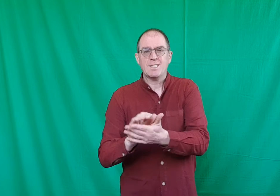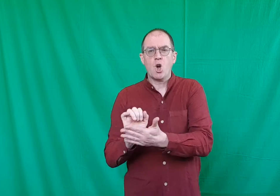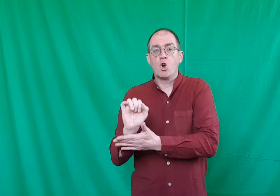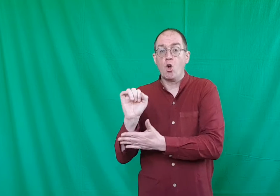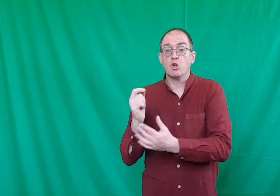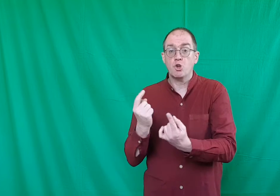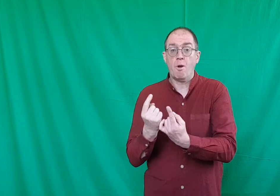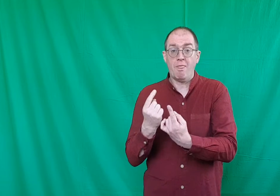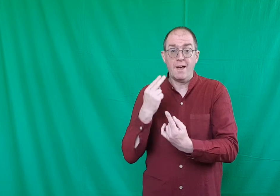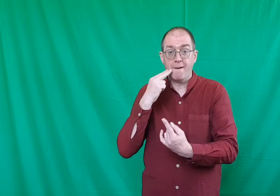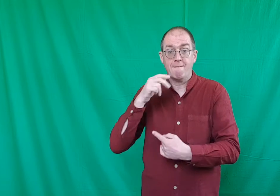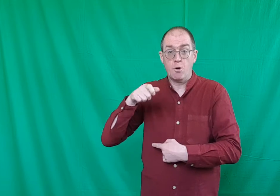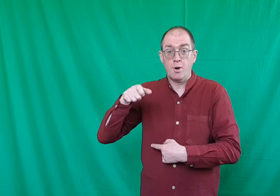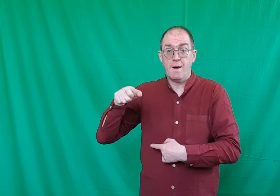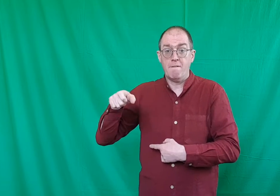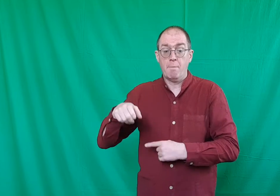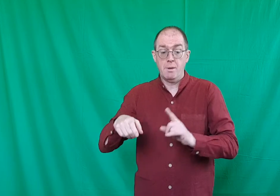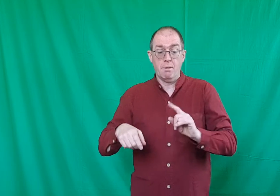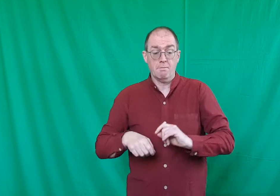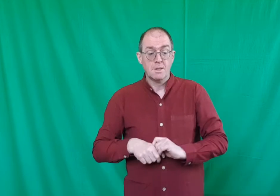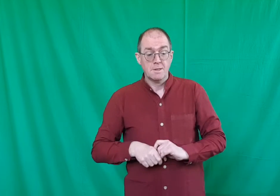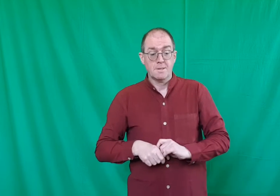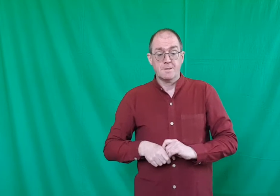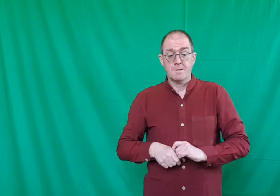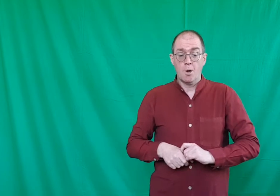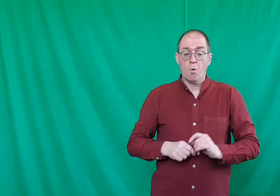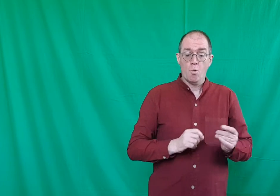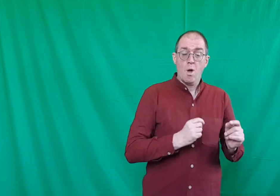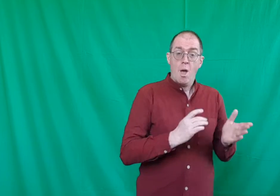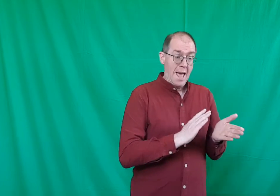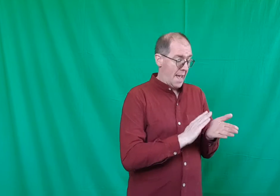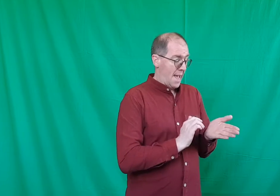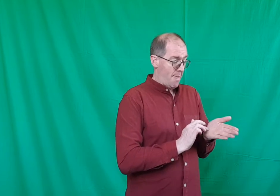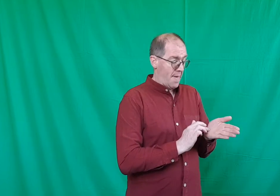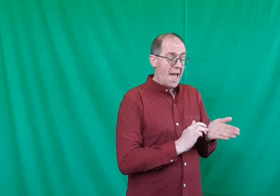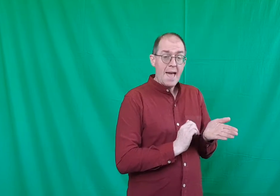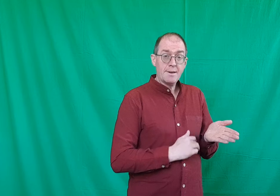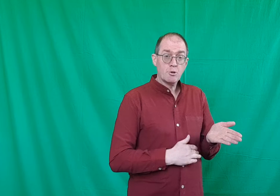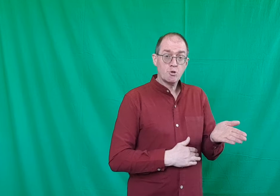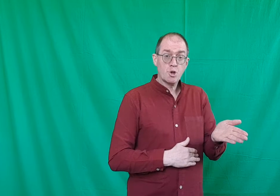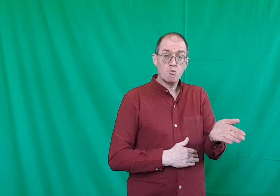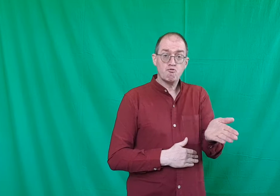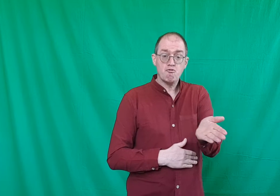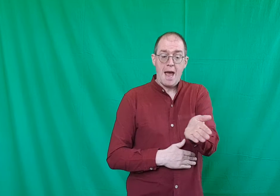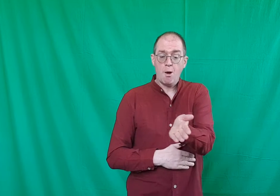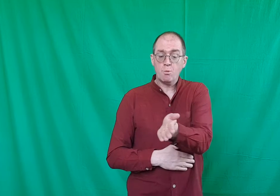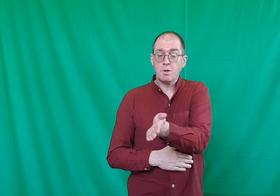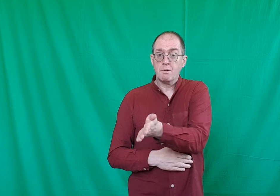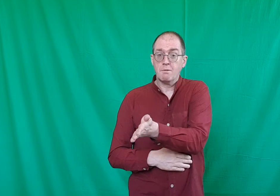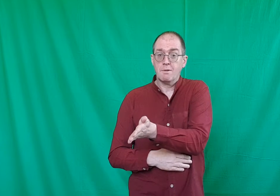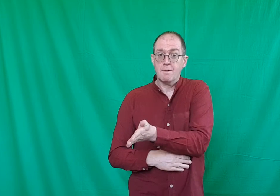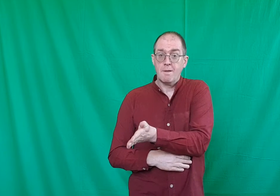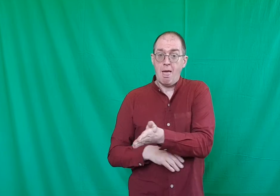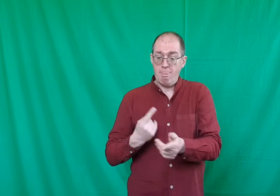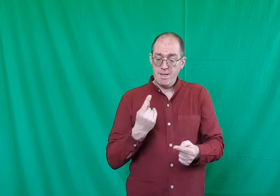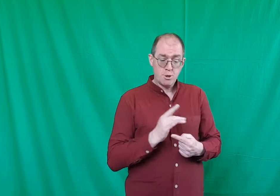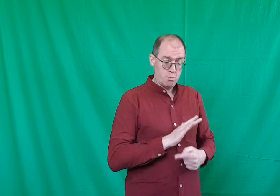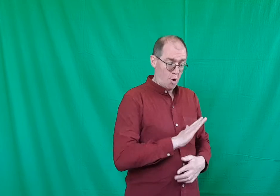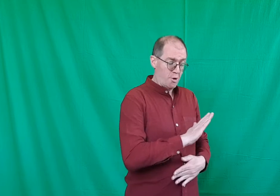It's a cultural thing for deaf people. So, that hand just goes round. And this one